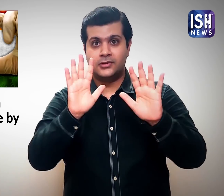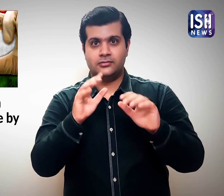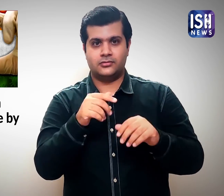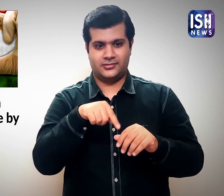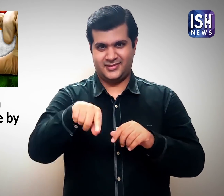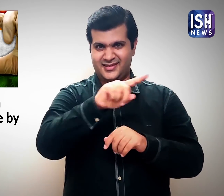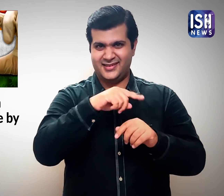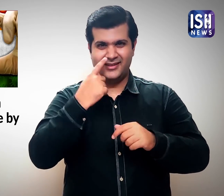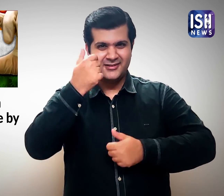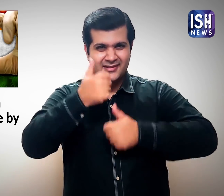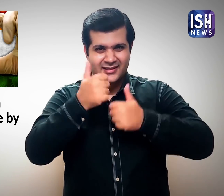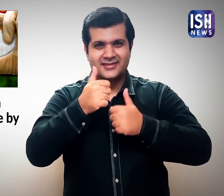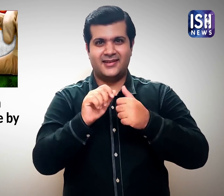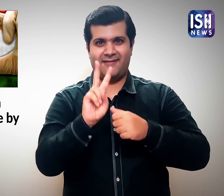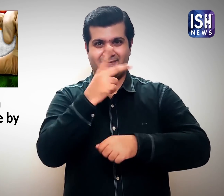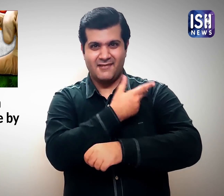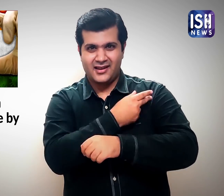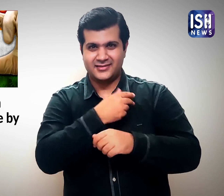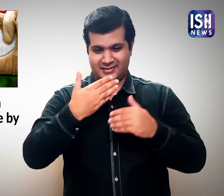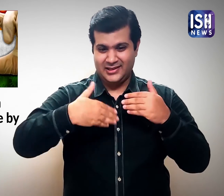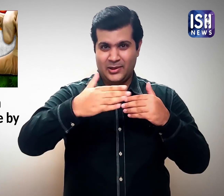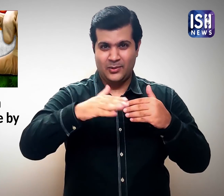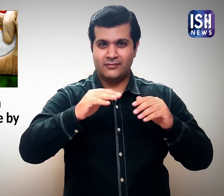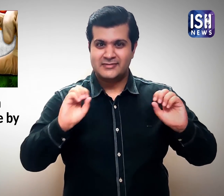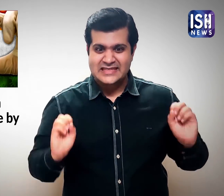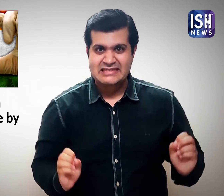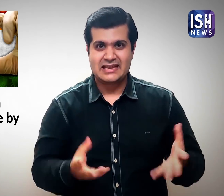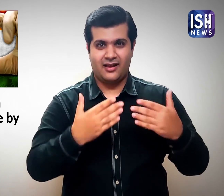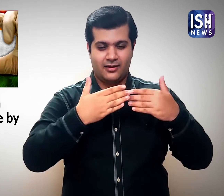Some have shown potential in early stage trials.